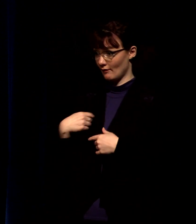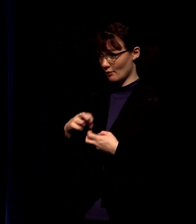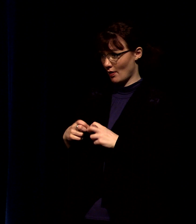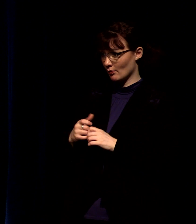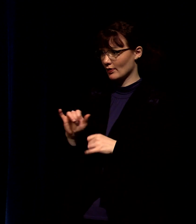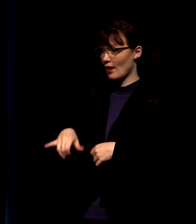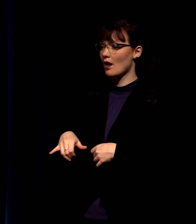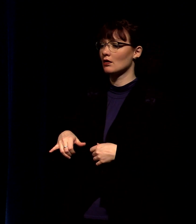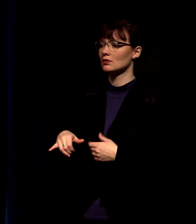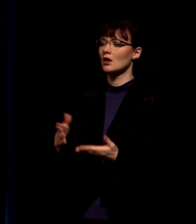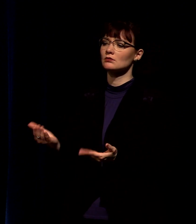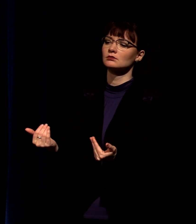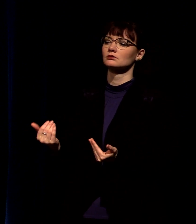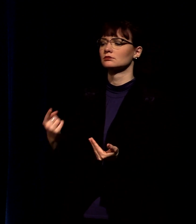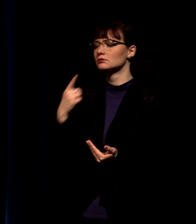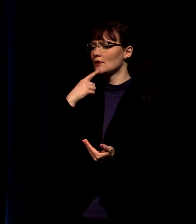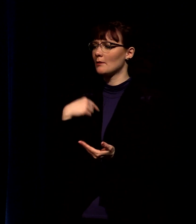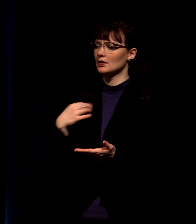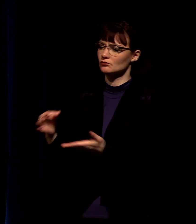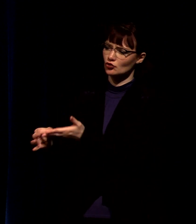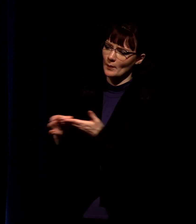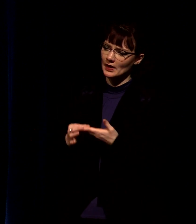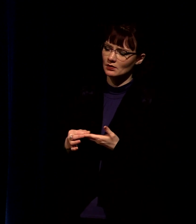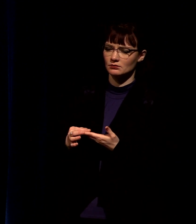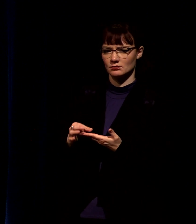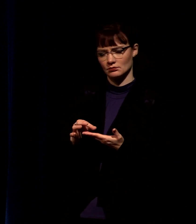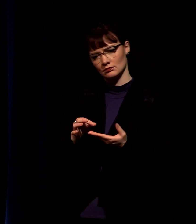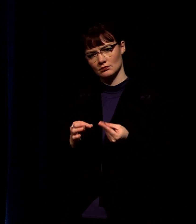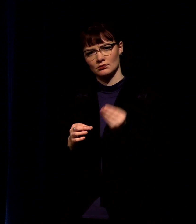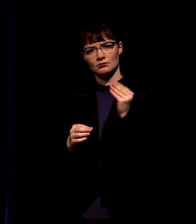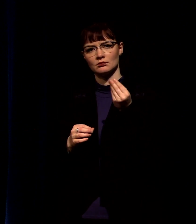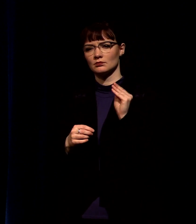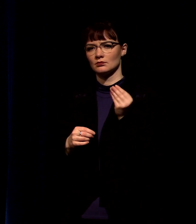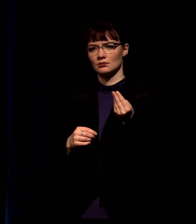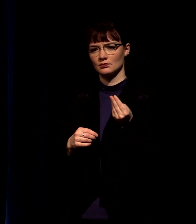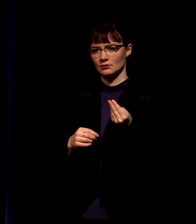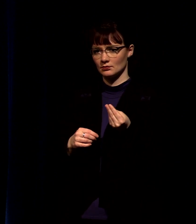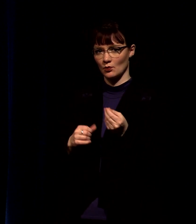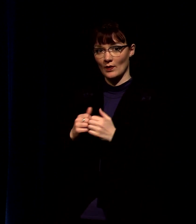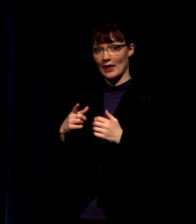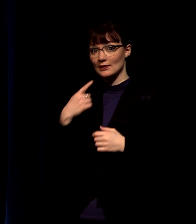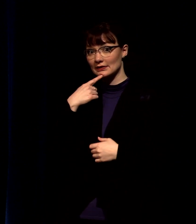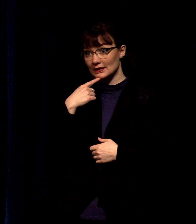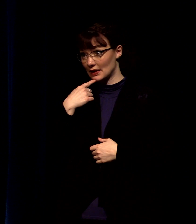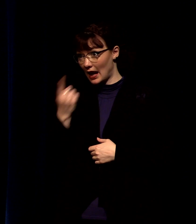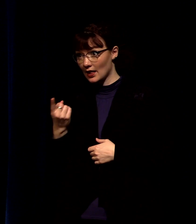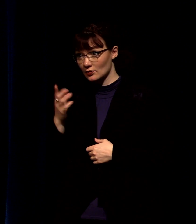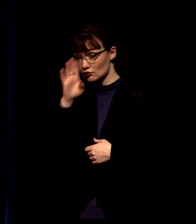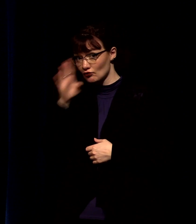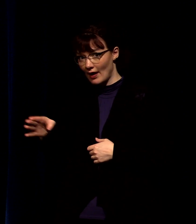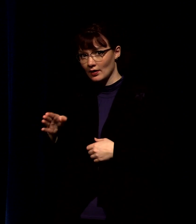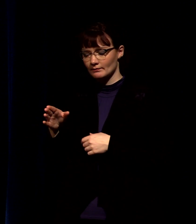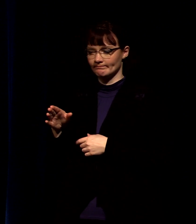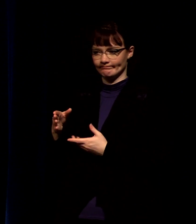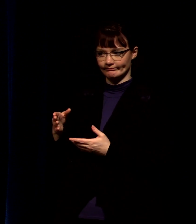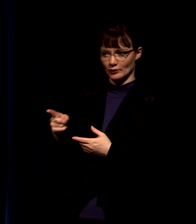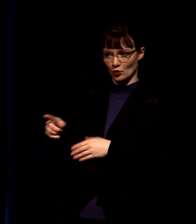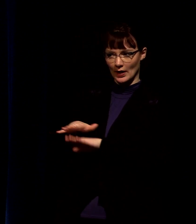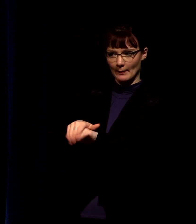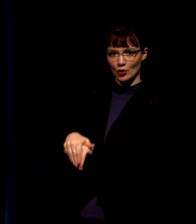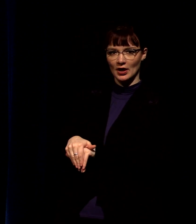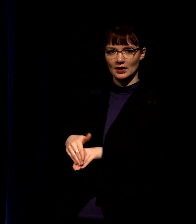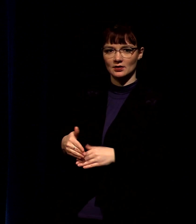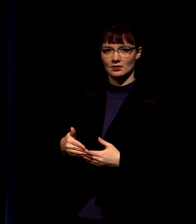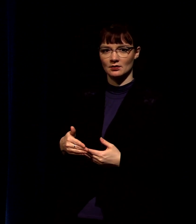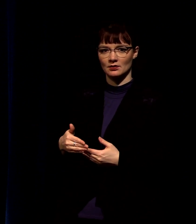here you go without saying anything he says you're hypocrites without saying anything he moves it from a